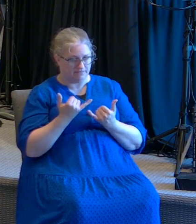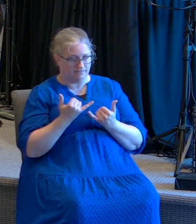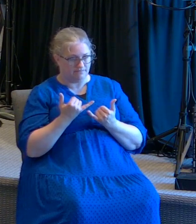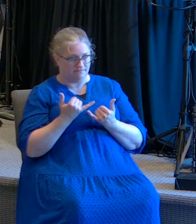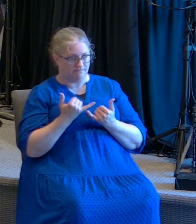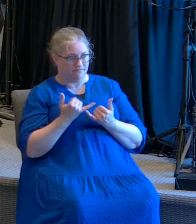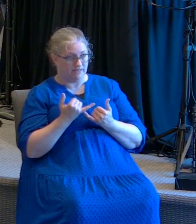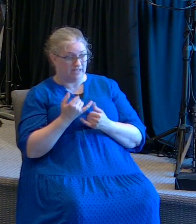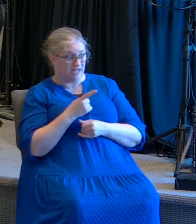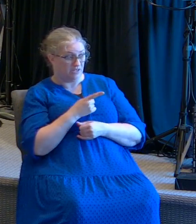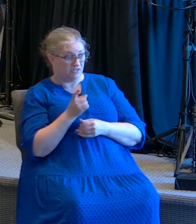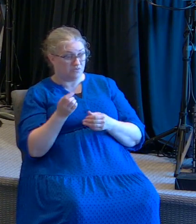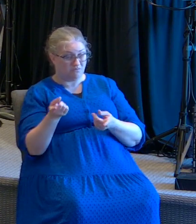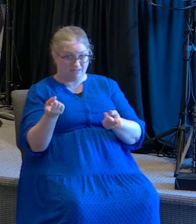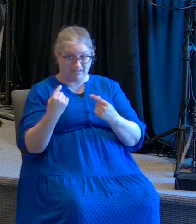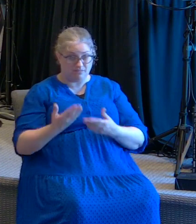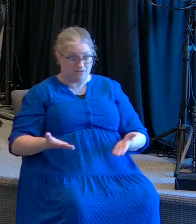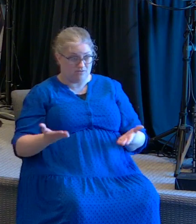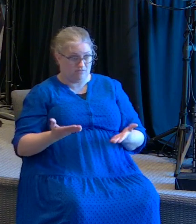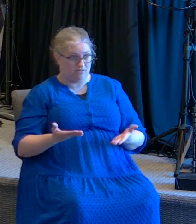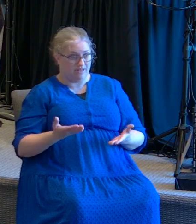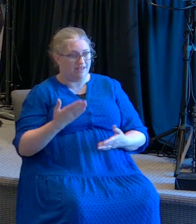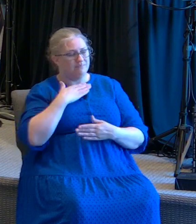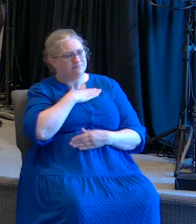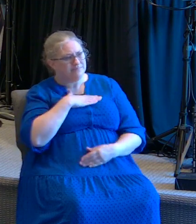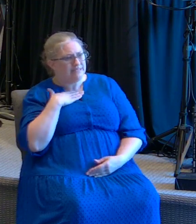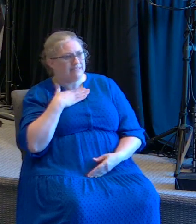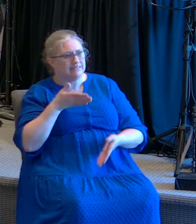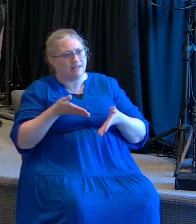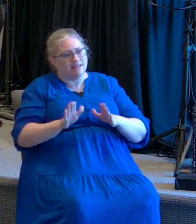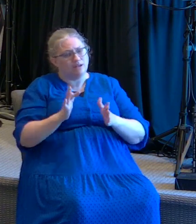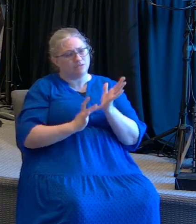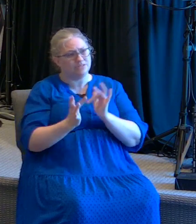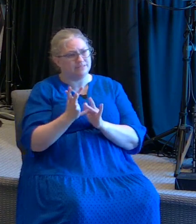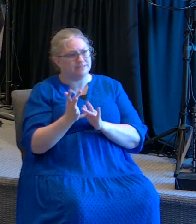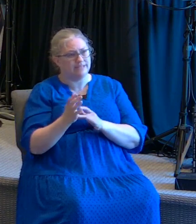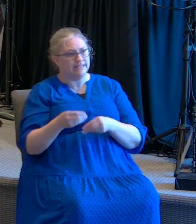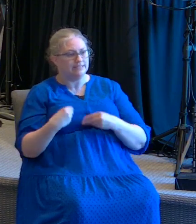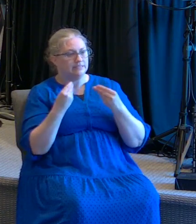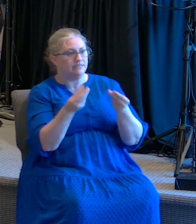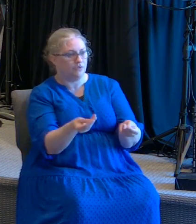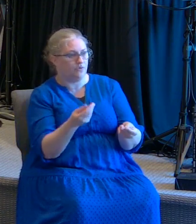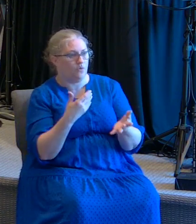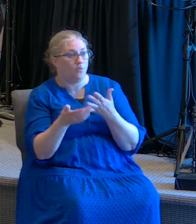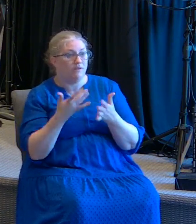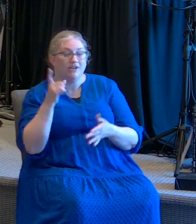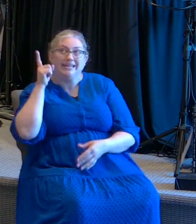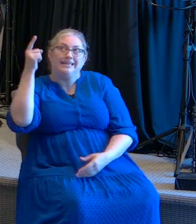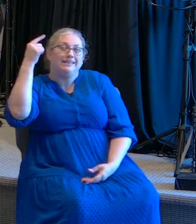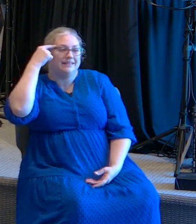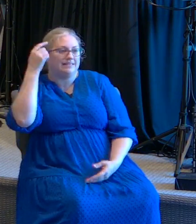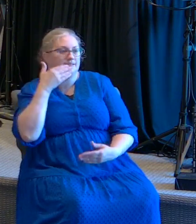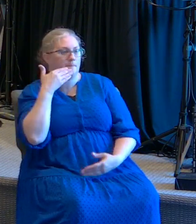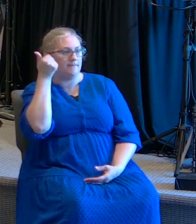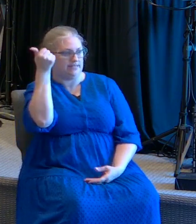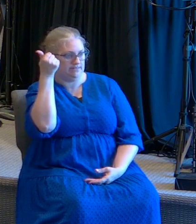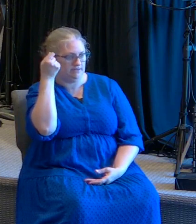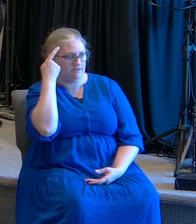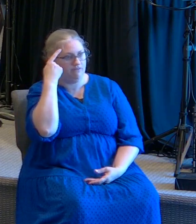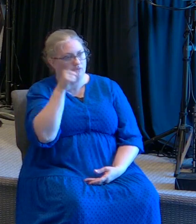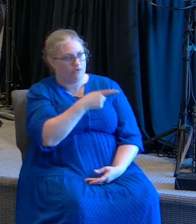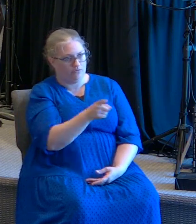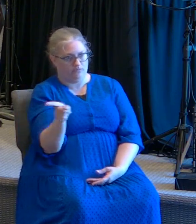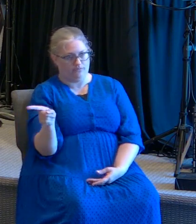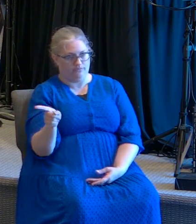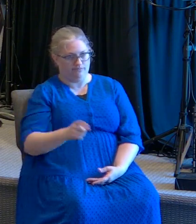here. Would you just let Jesus give you what he feels is best for you? Y yo quiero pedirle a usted, ya que hizo el